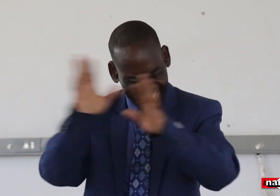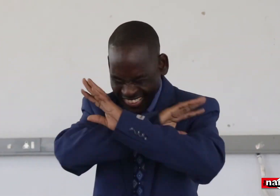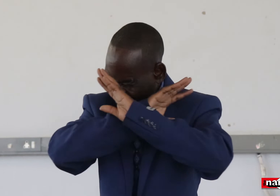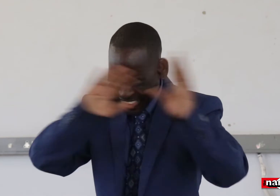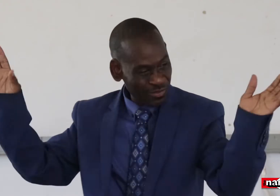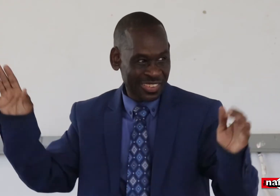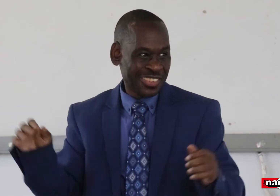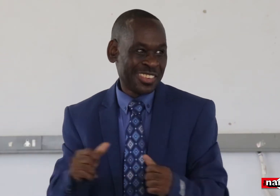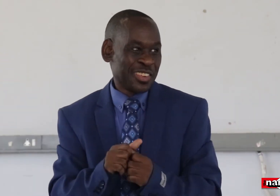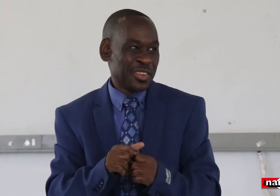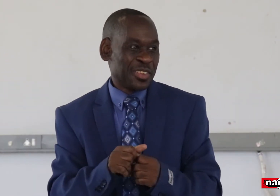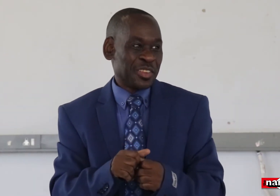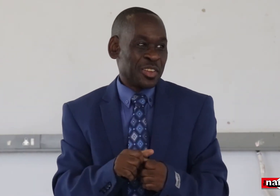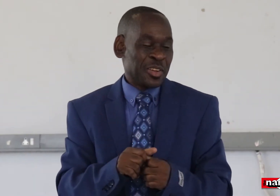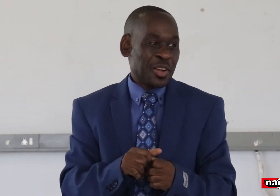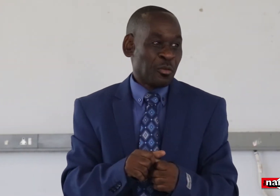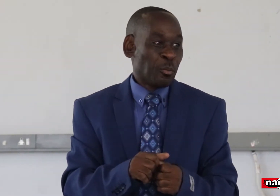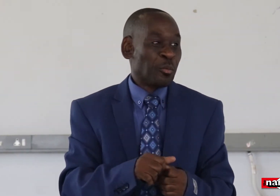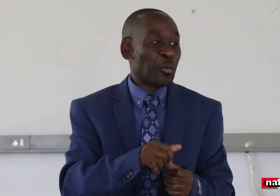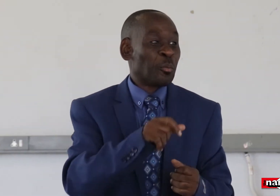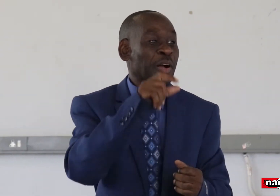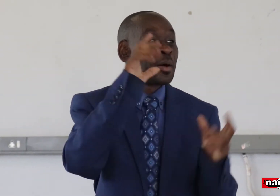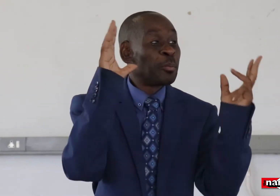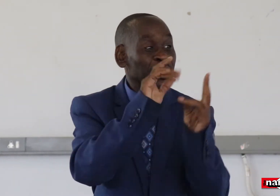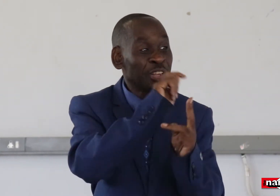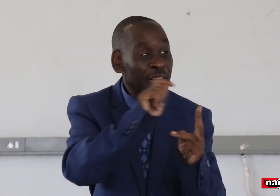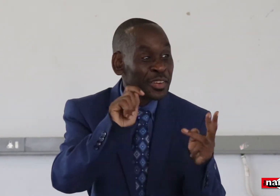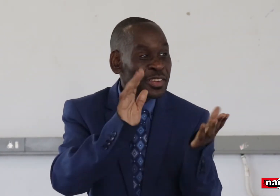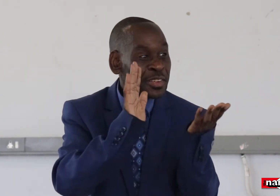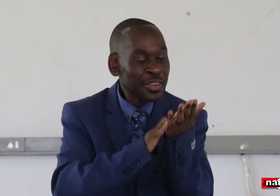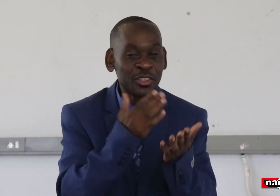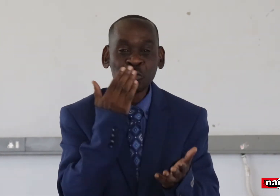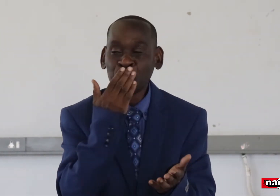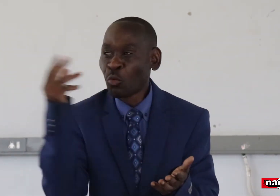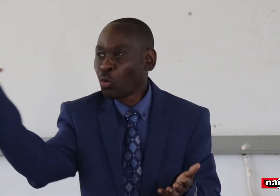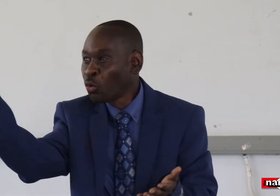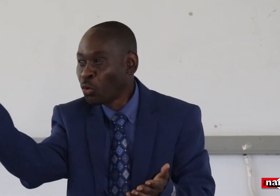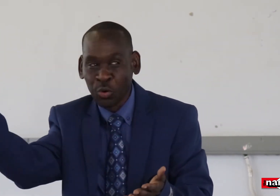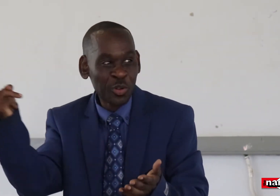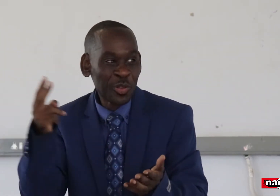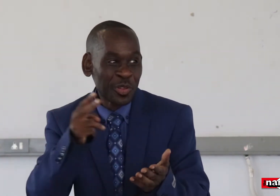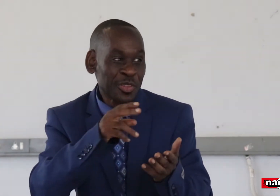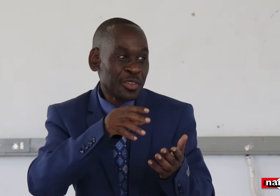move out the office, those are lies. There were no police. Alkande secretary and Chokumi,